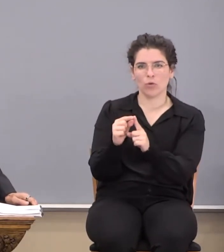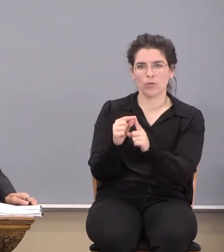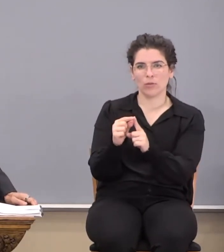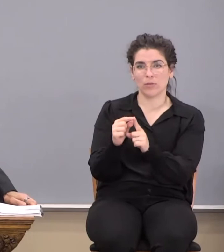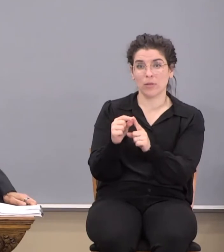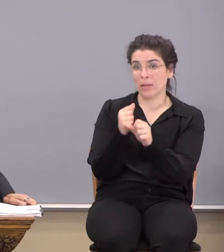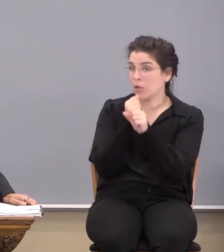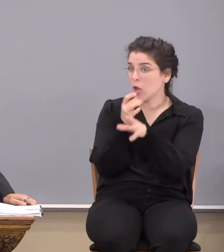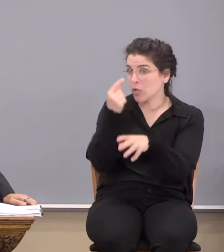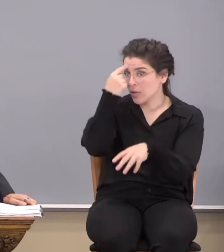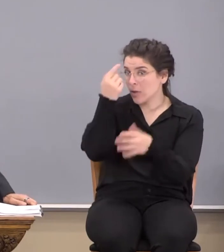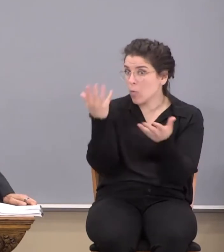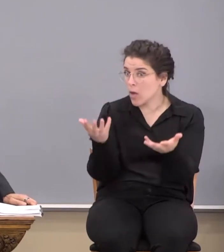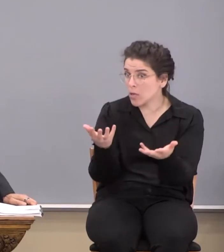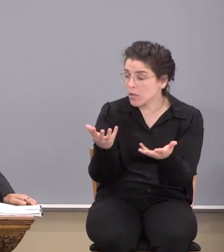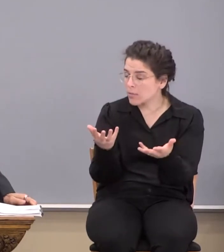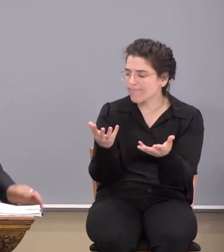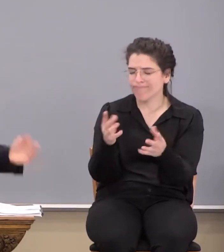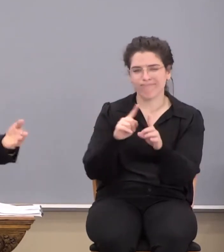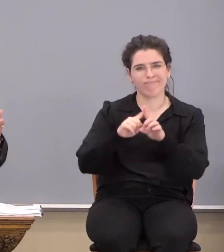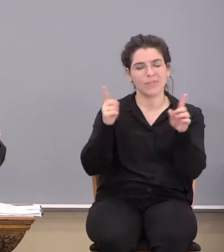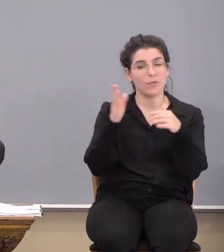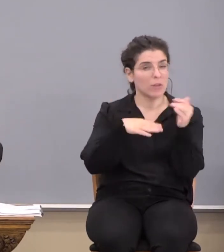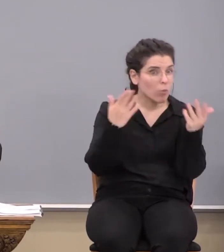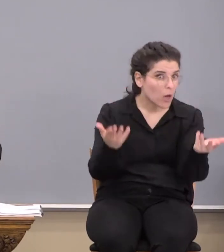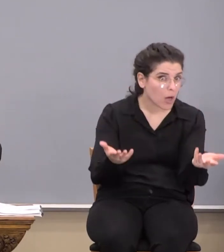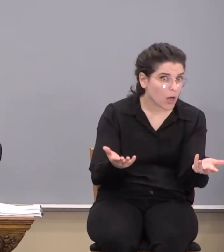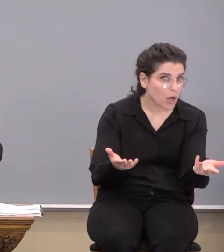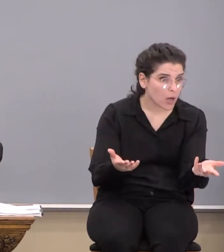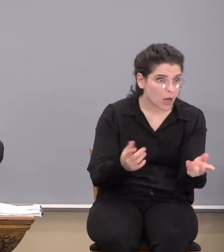think what? Different than what?